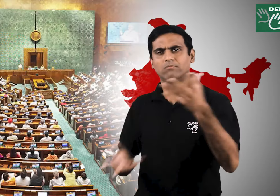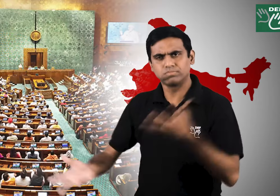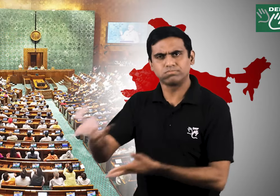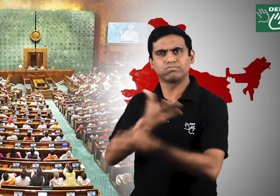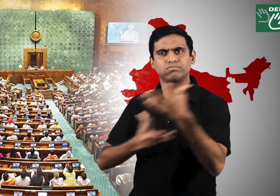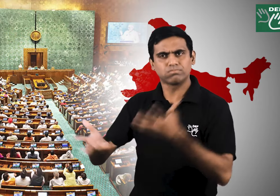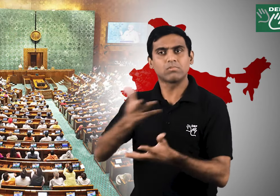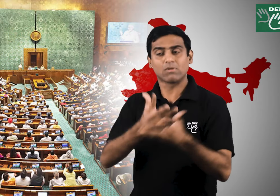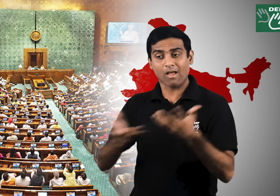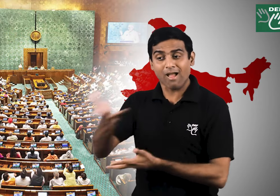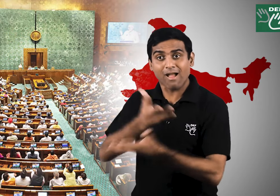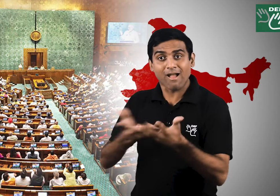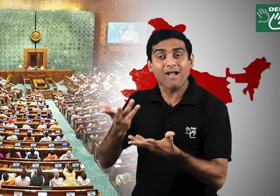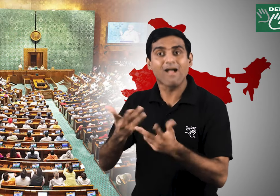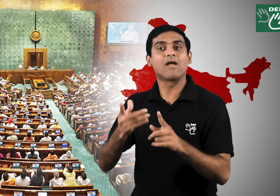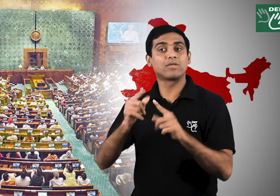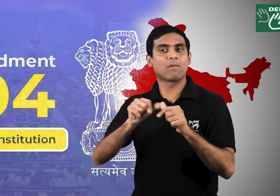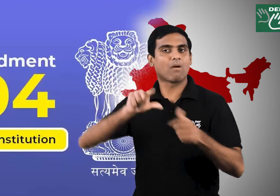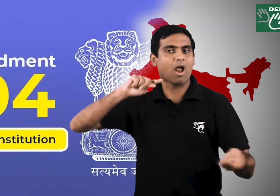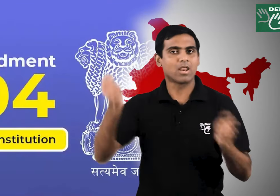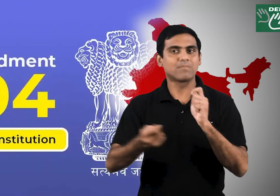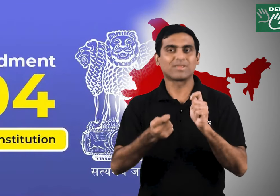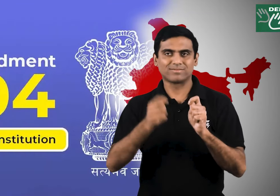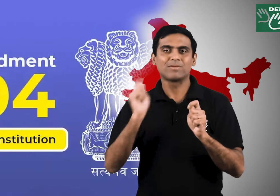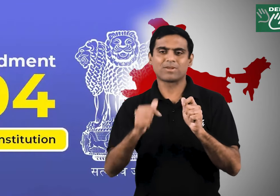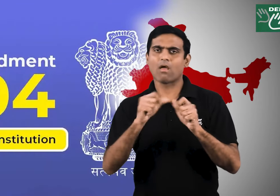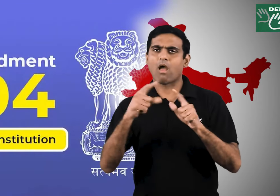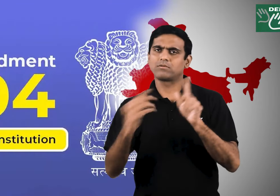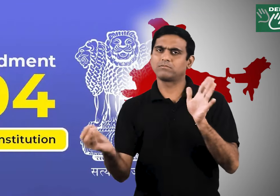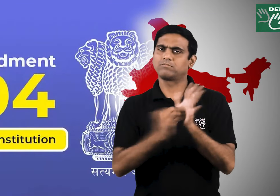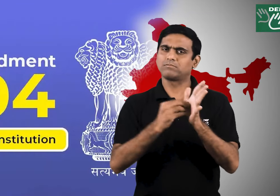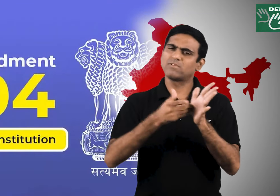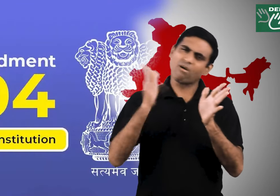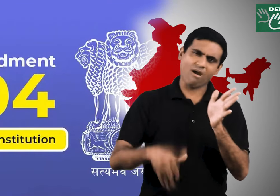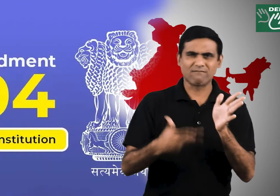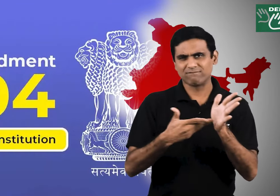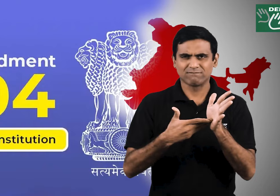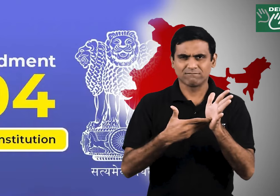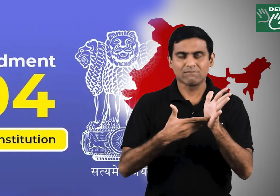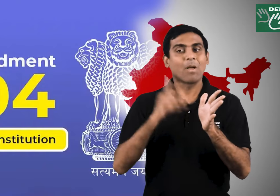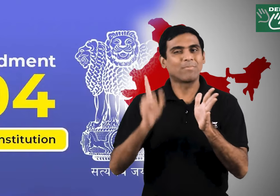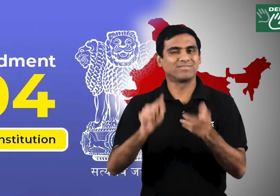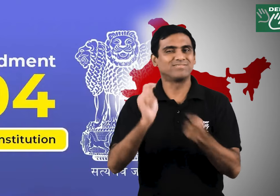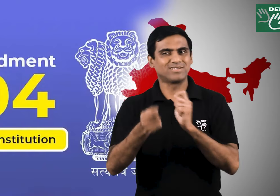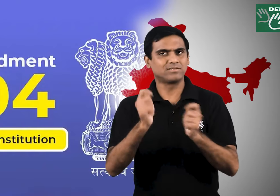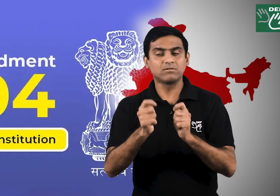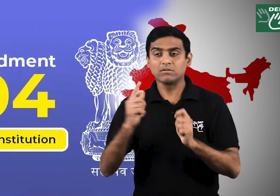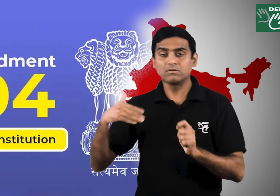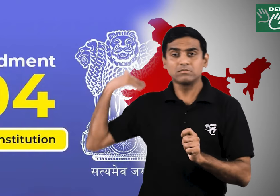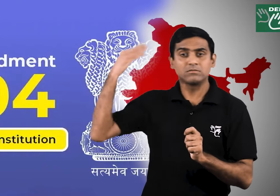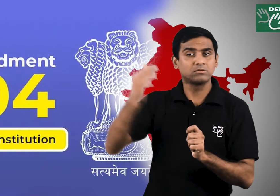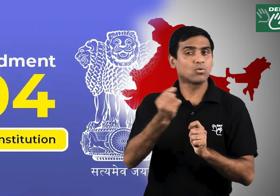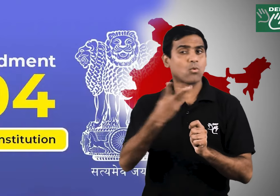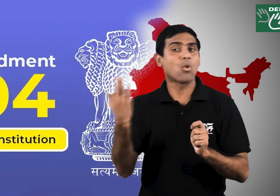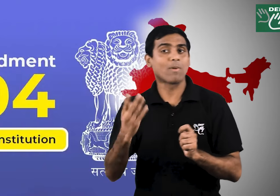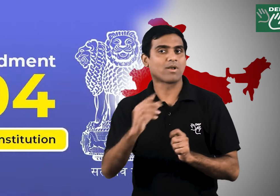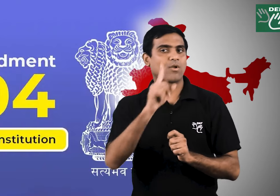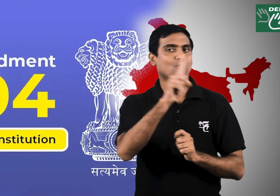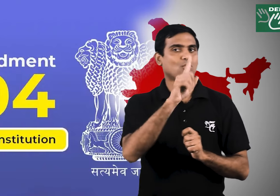in Lok Sabha but after the one or fourth amendment act the two reserved